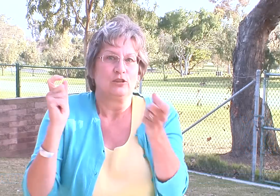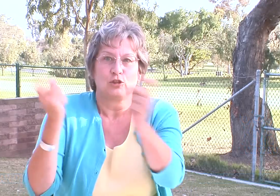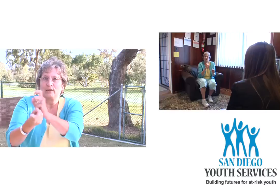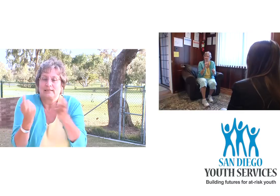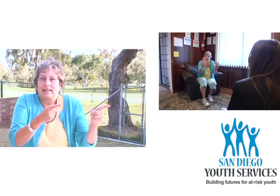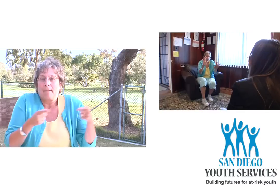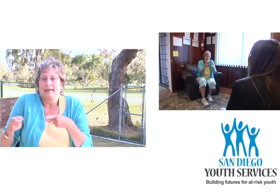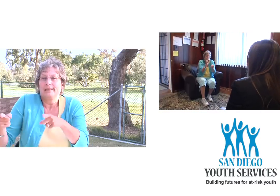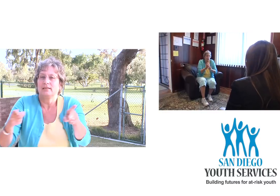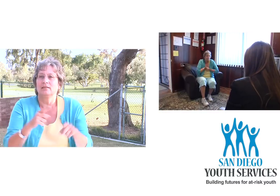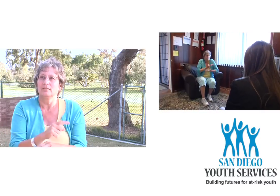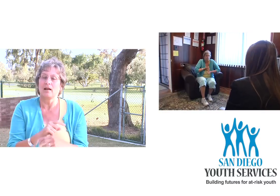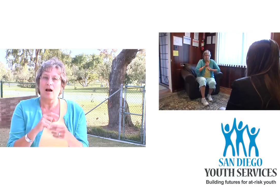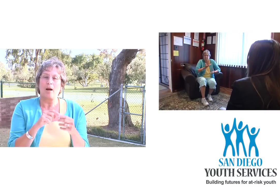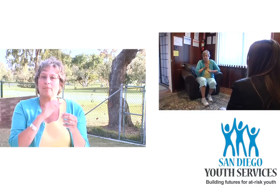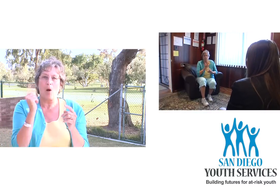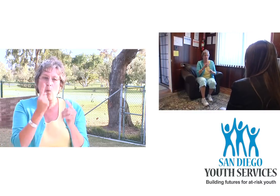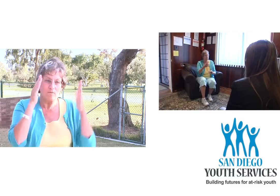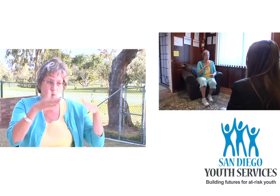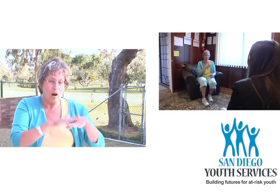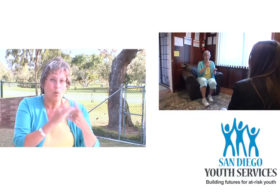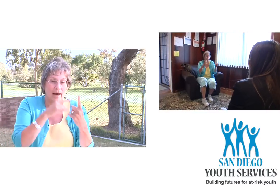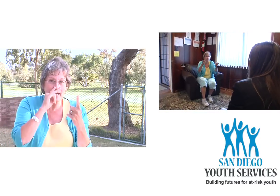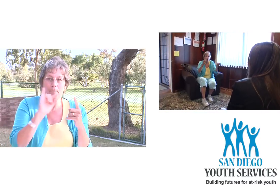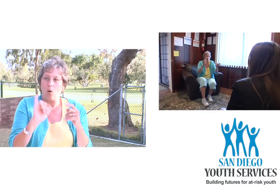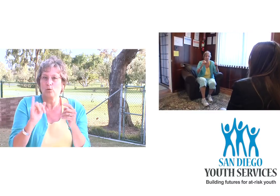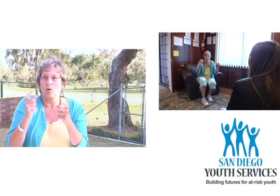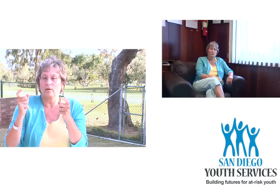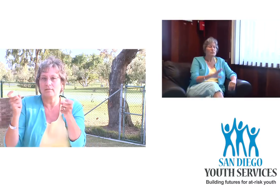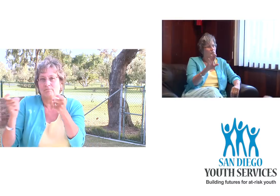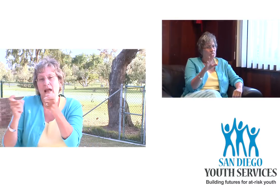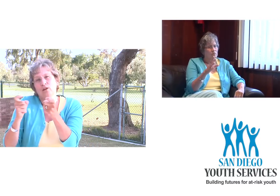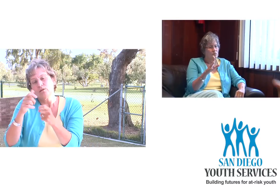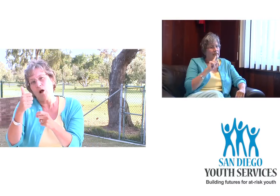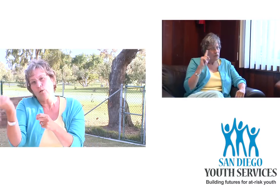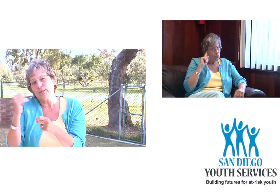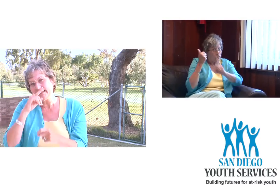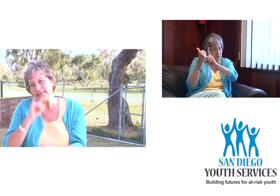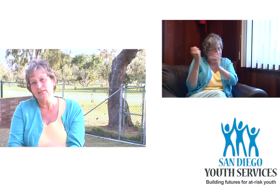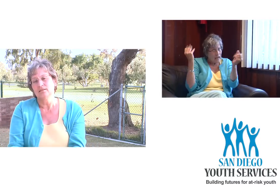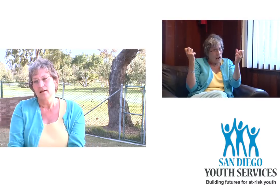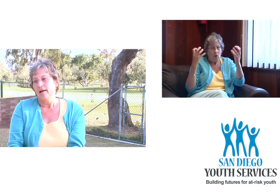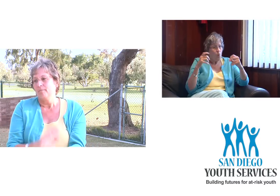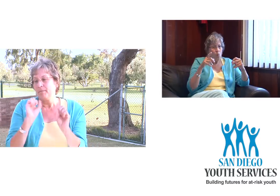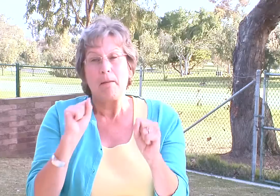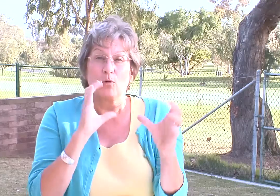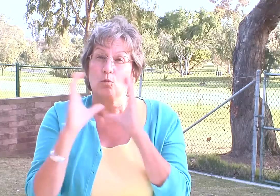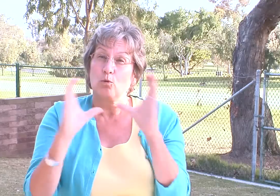They need to be able to be able to work with immediate changes to deal with other kids. They